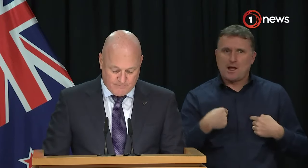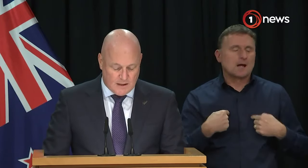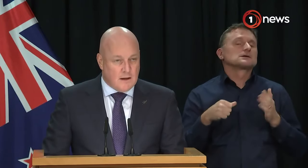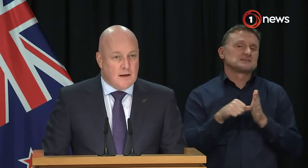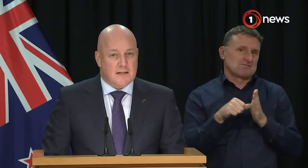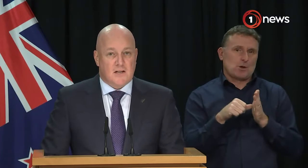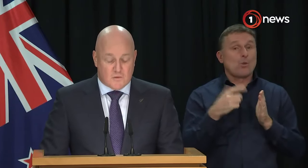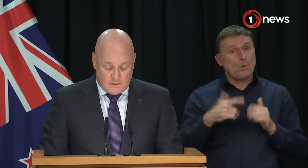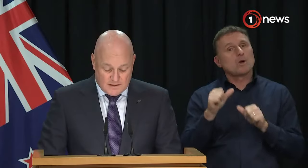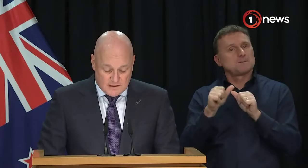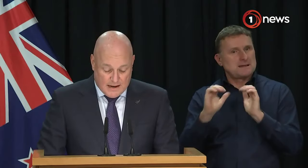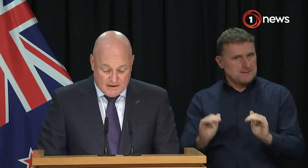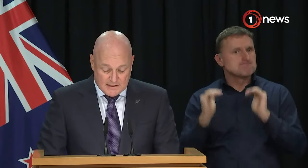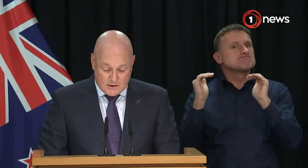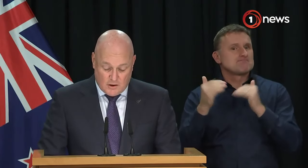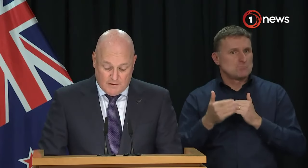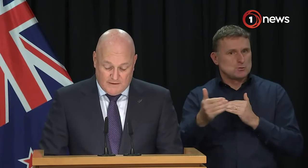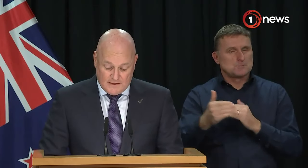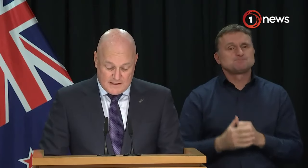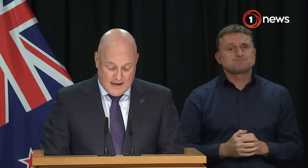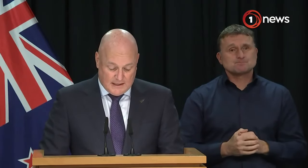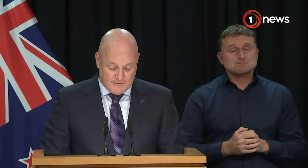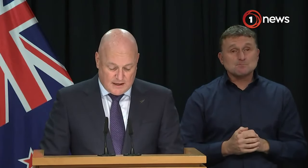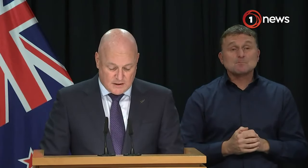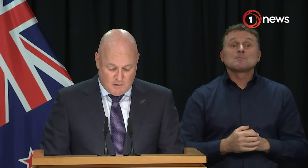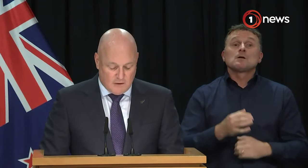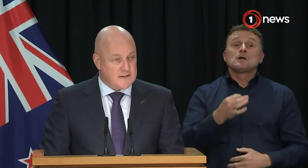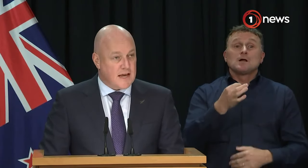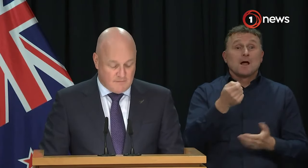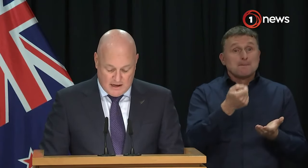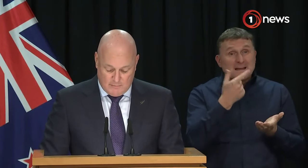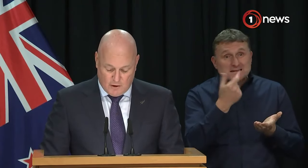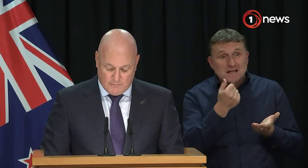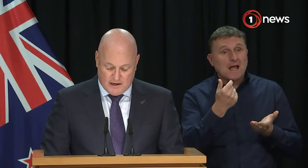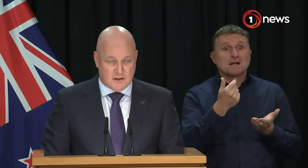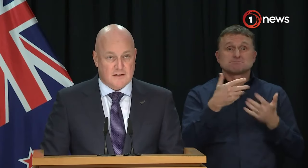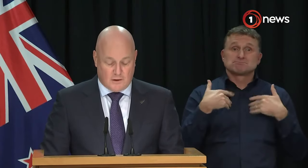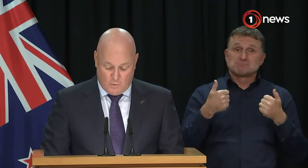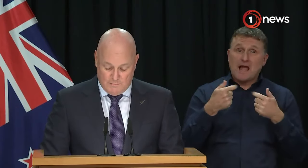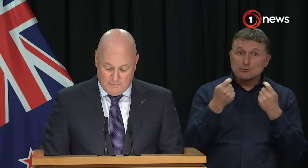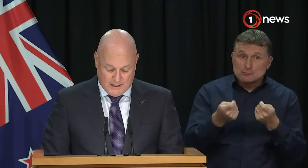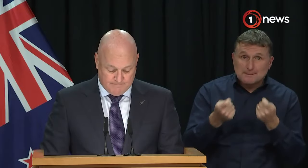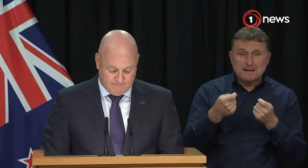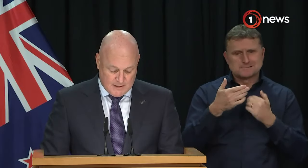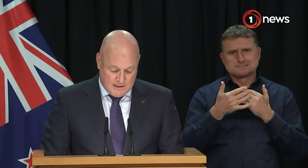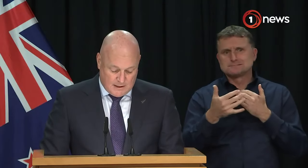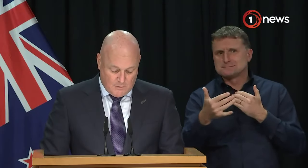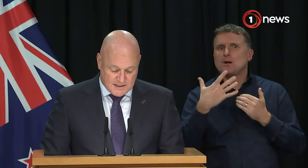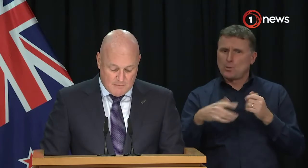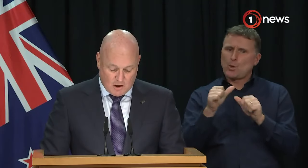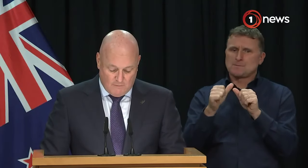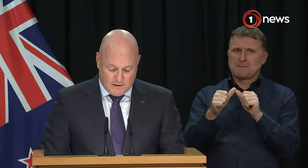mistake. Essential services like medicines should not be funded today and left hanging tomorrow for the sake of making broken budgets look a wee bit better.